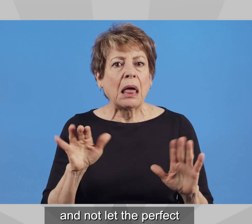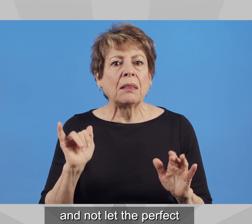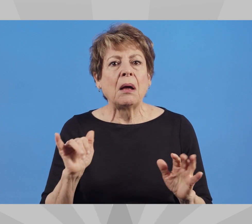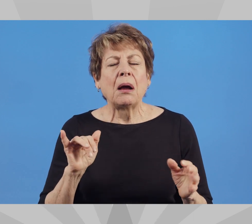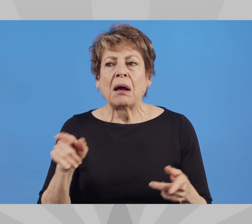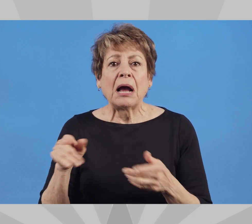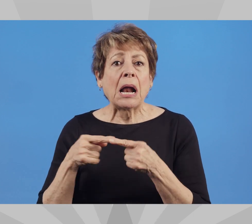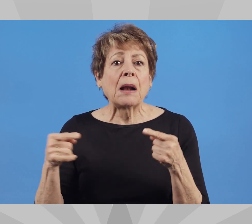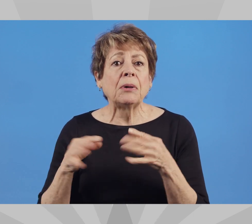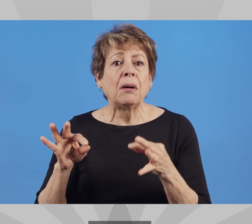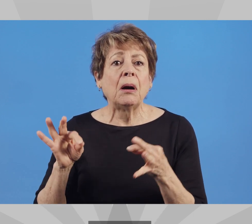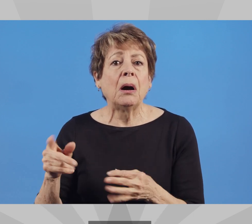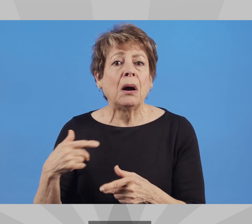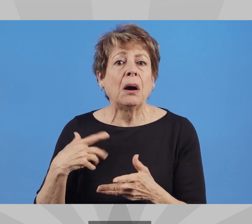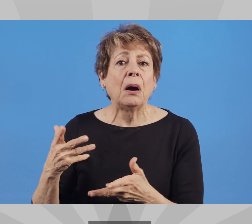the good.